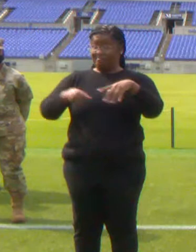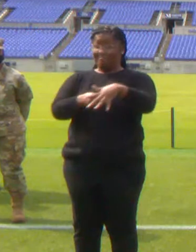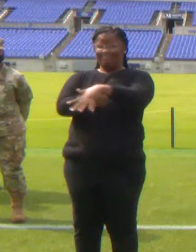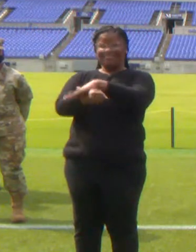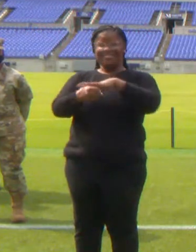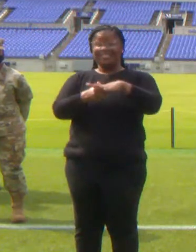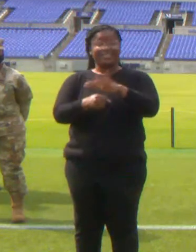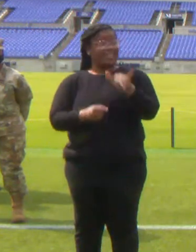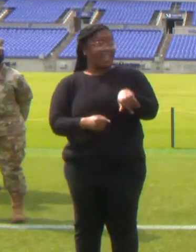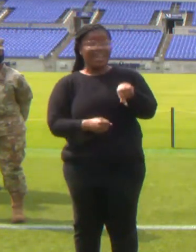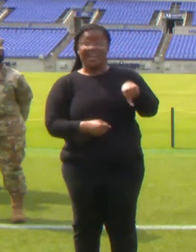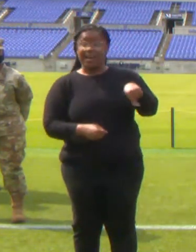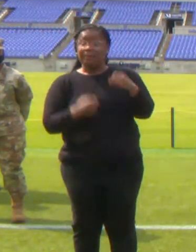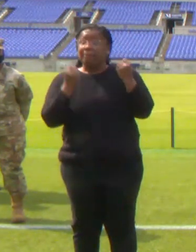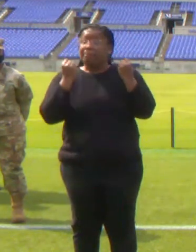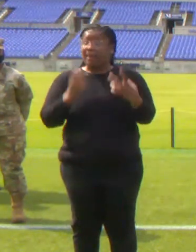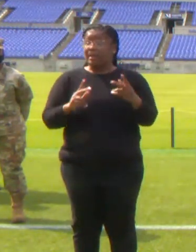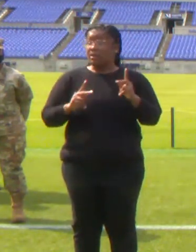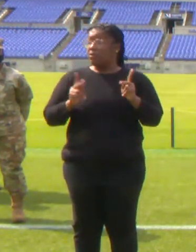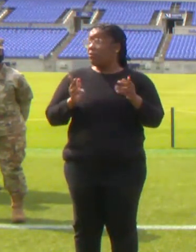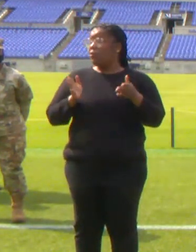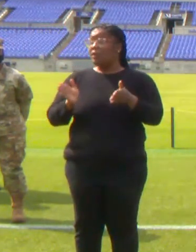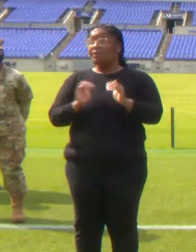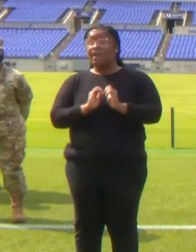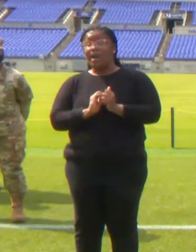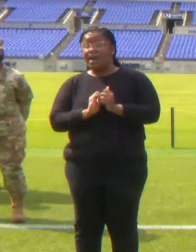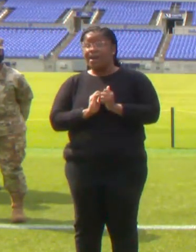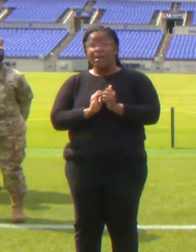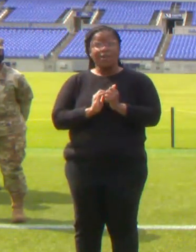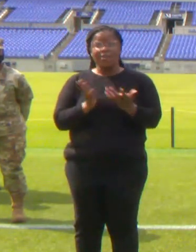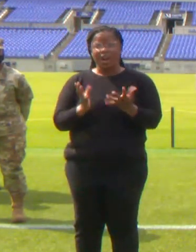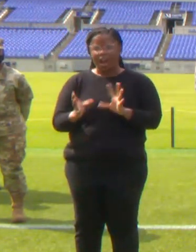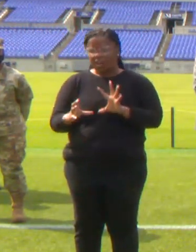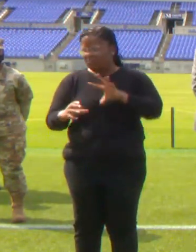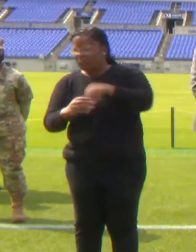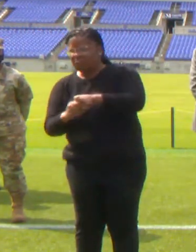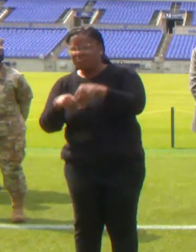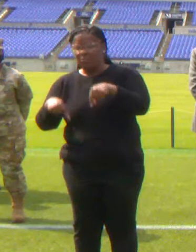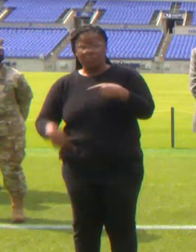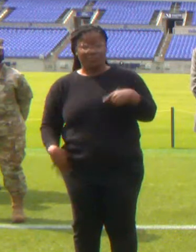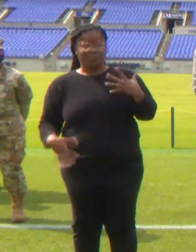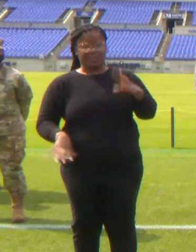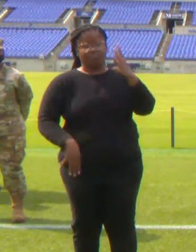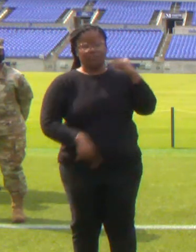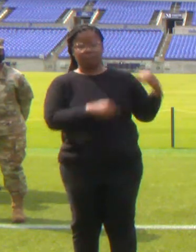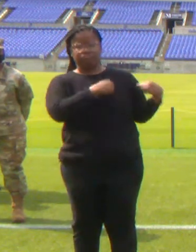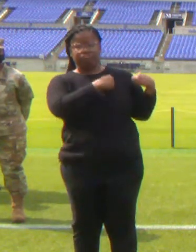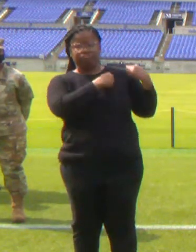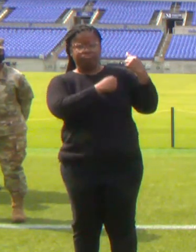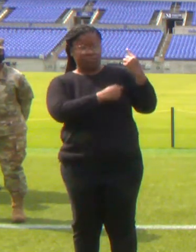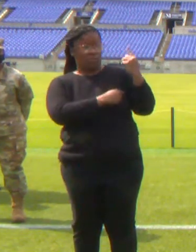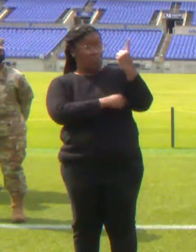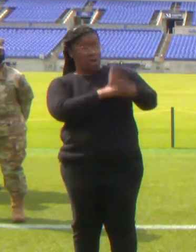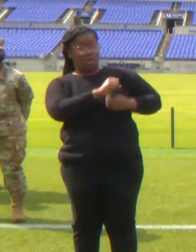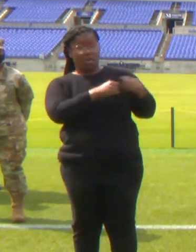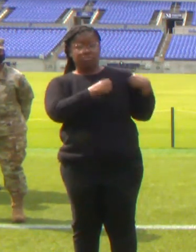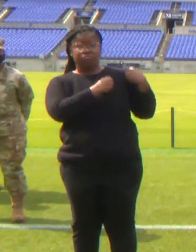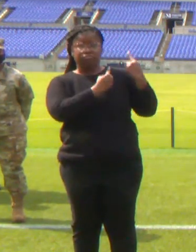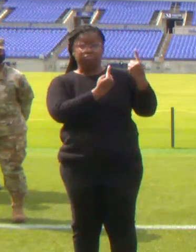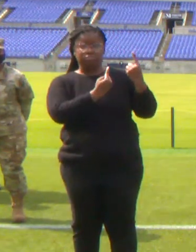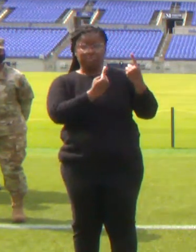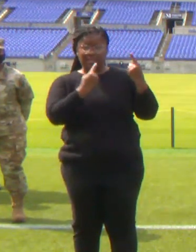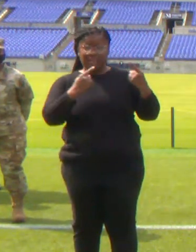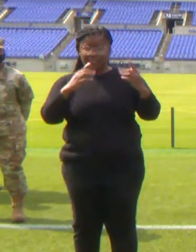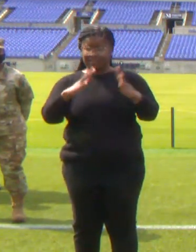many ways embodies what we have been through over this past year. This stadium, which was